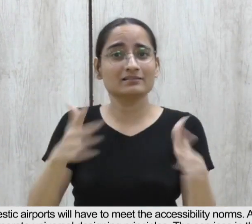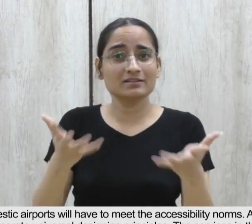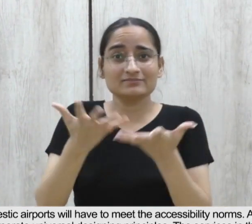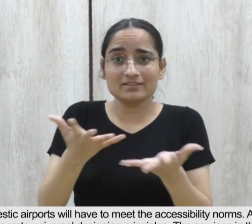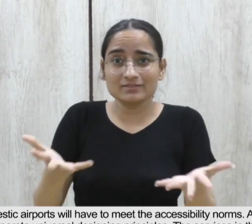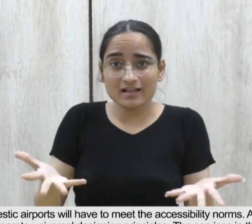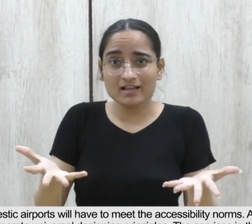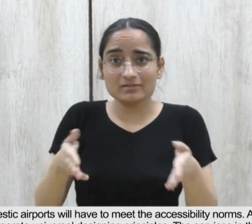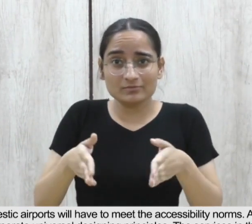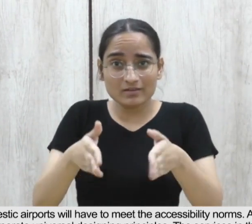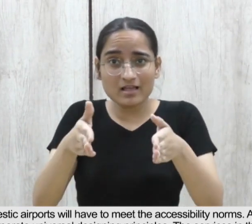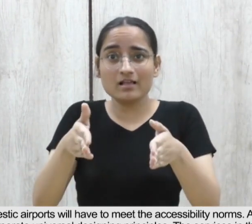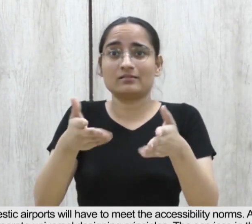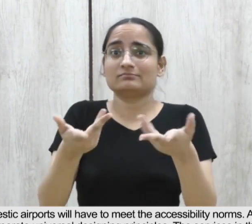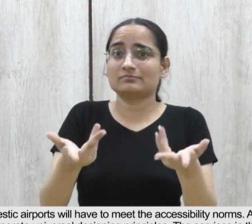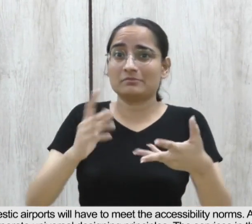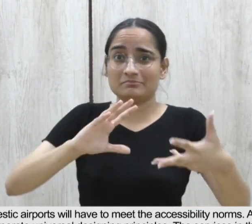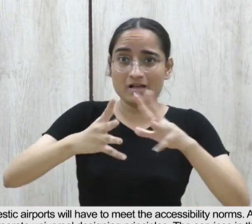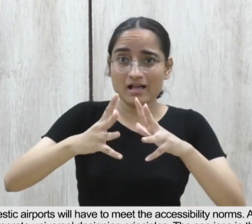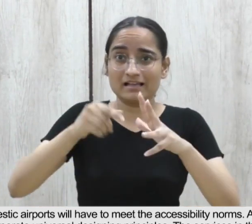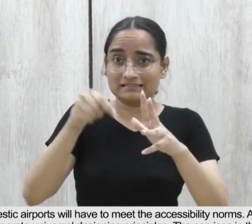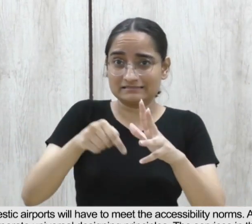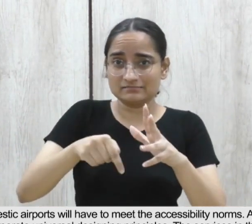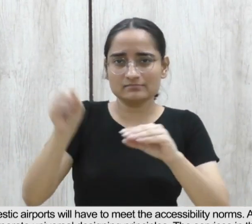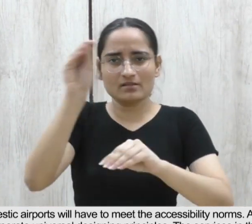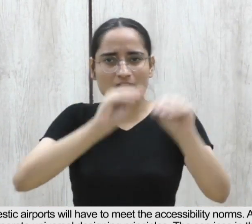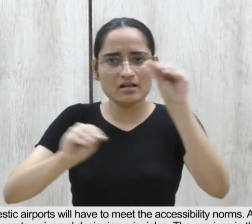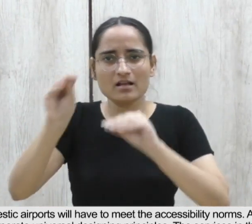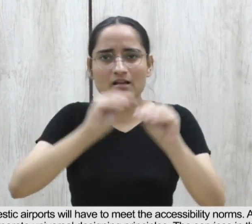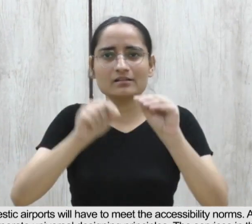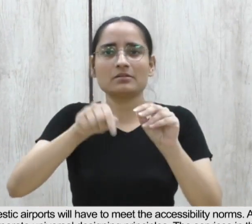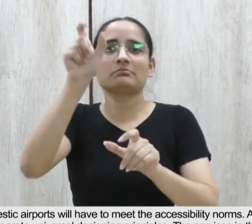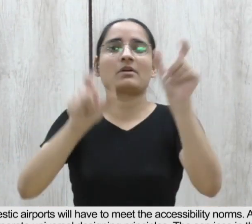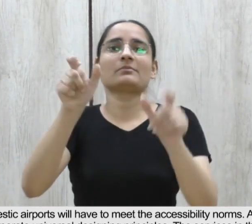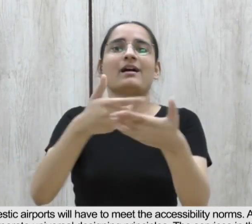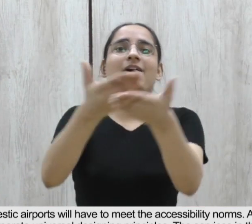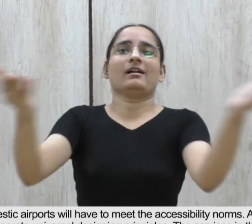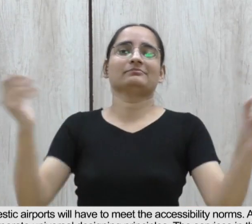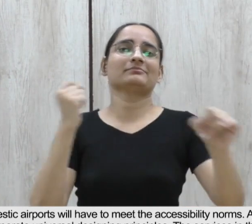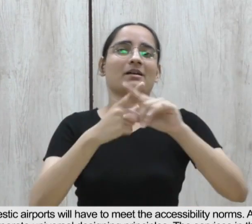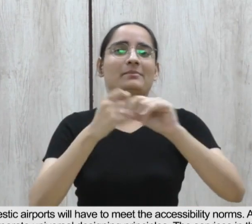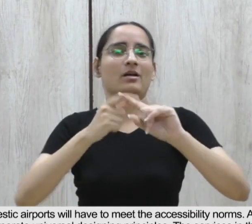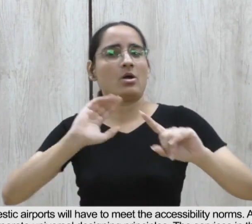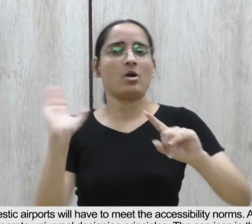new airports or upgradation of airports will have to incorporate